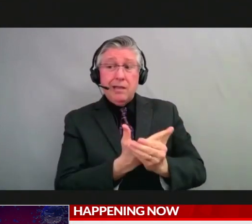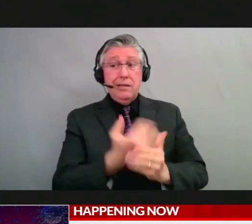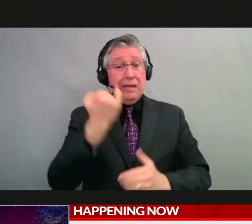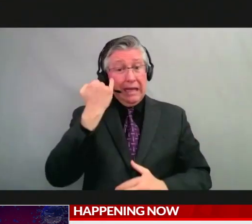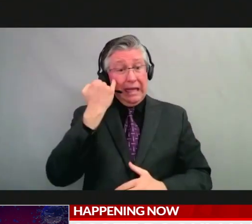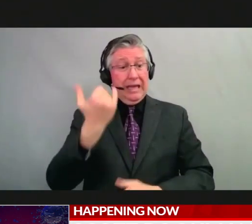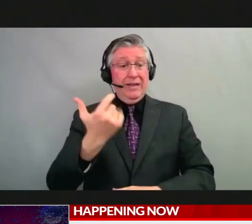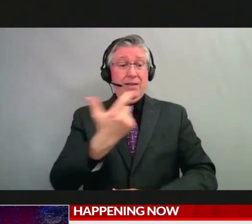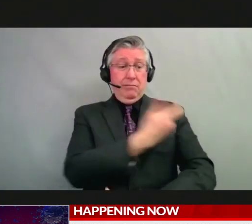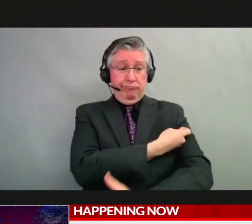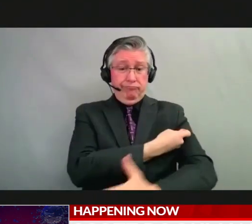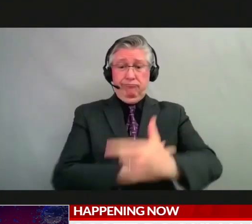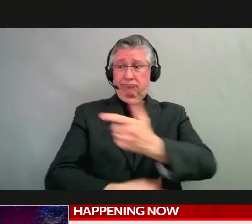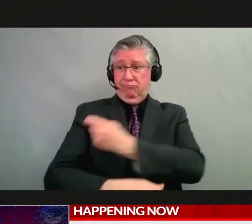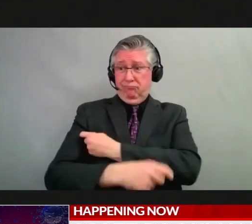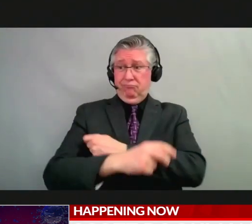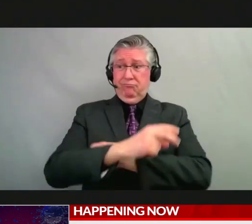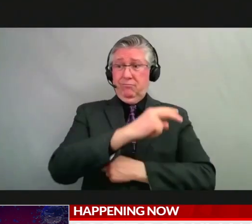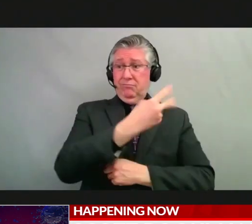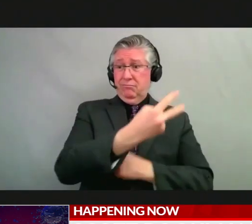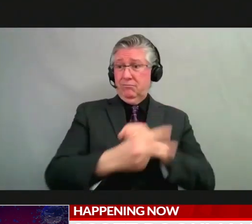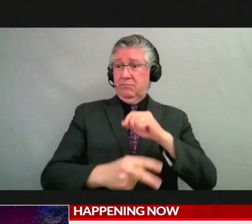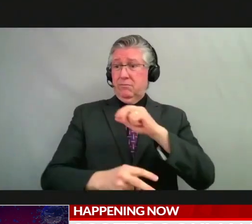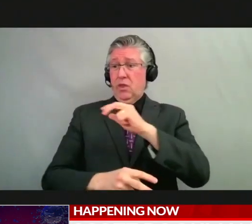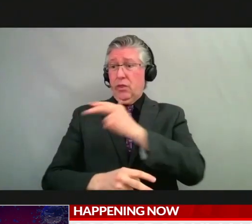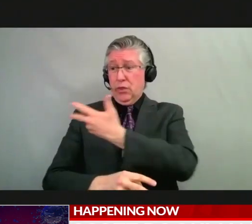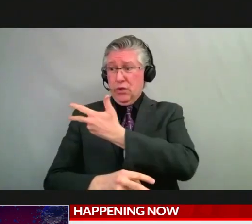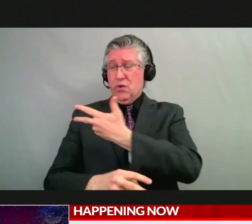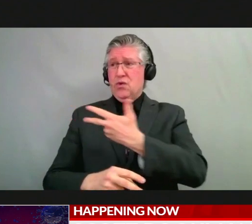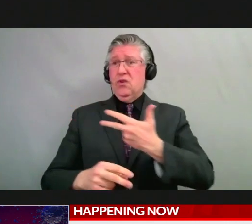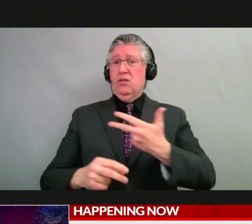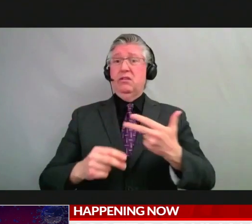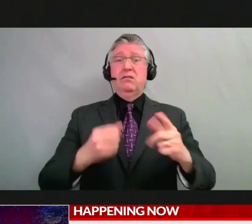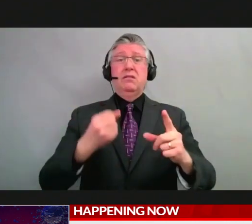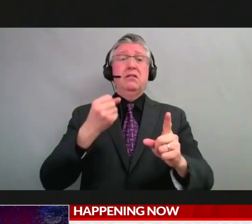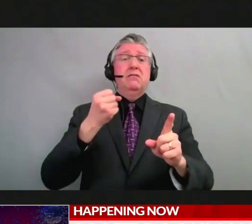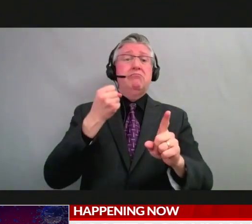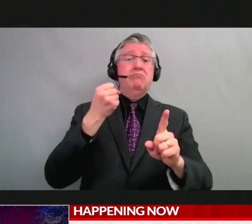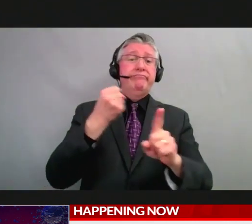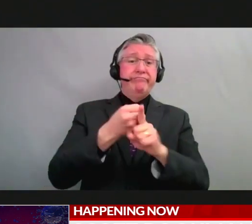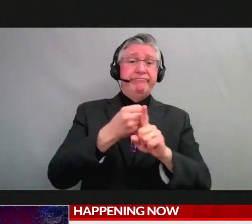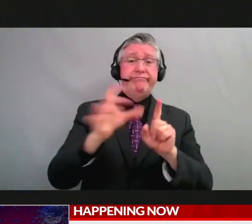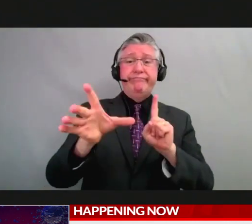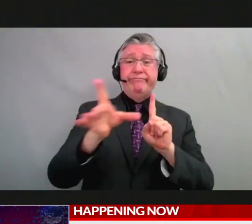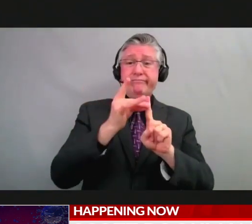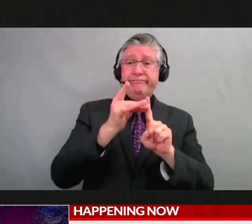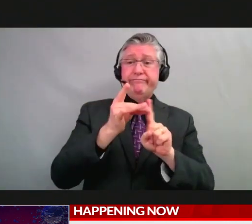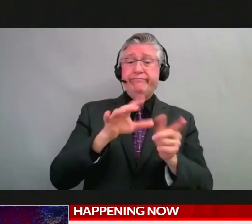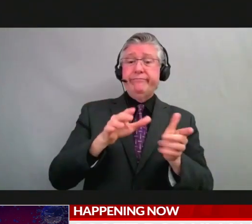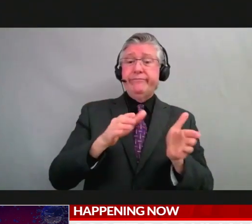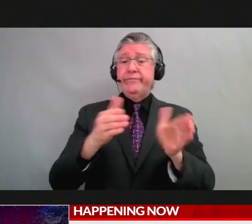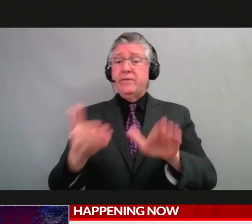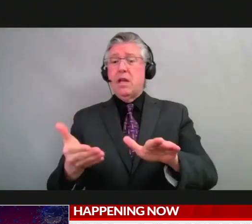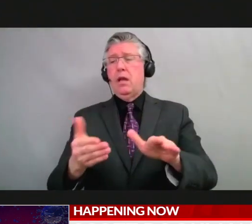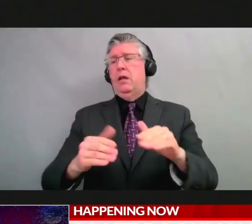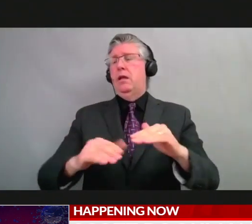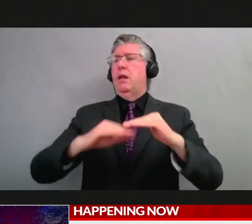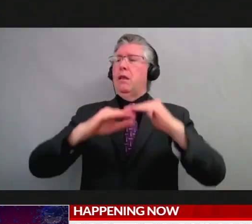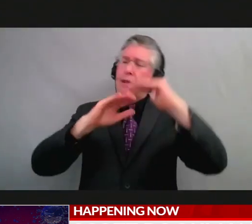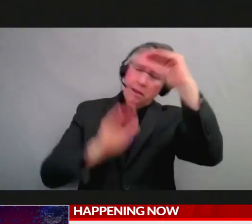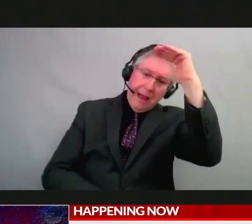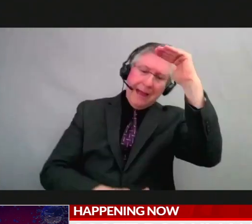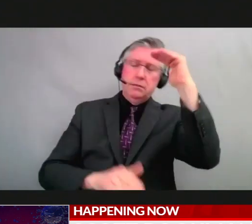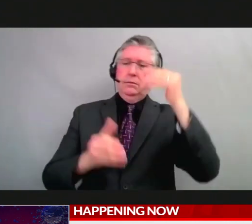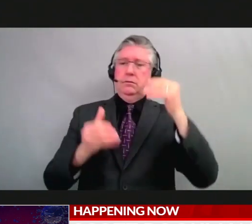who is up to date on their vaccine. We have therapeutics becoming more and more widely available. We know the